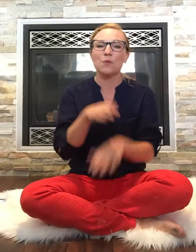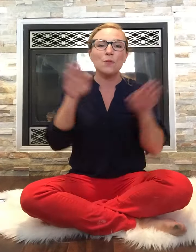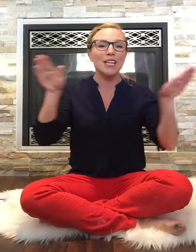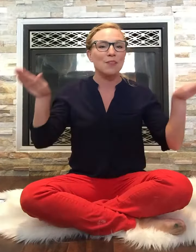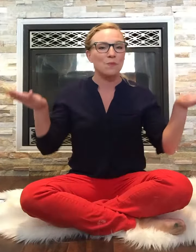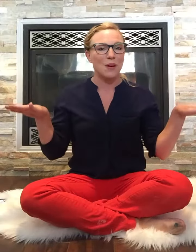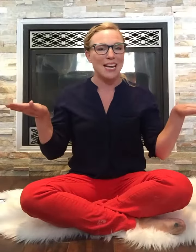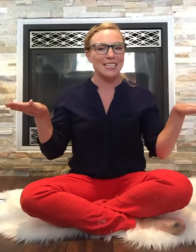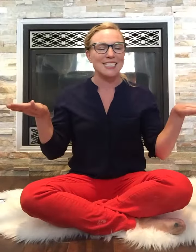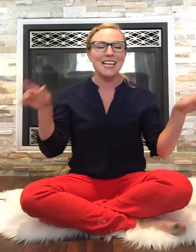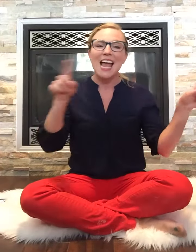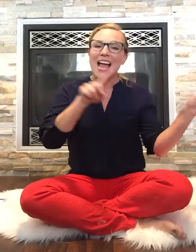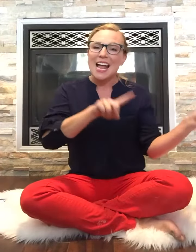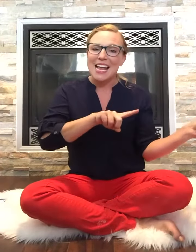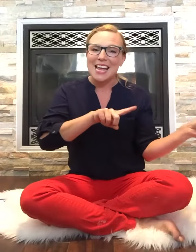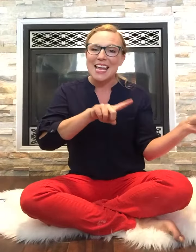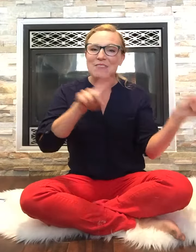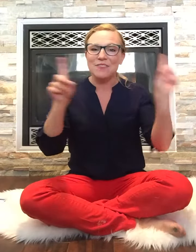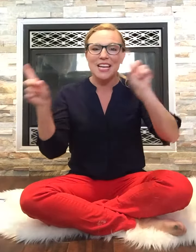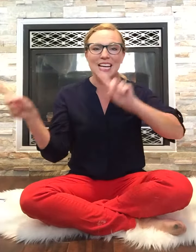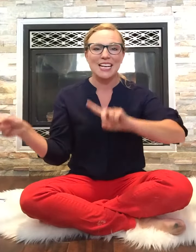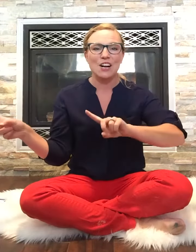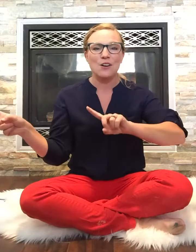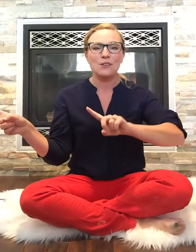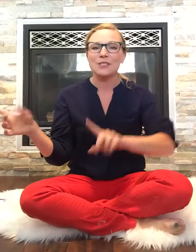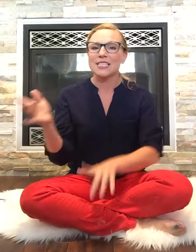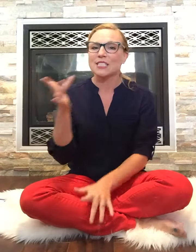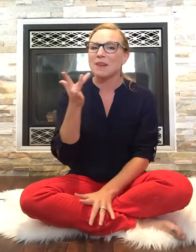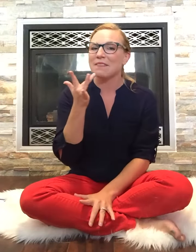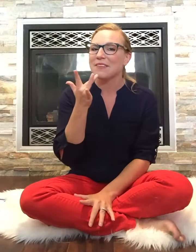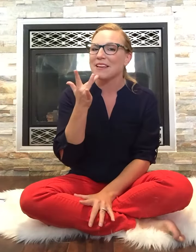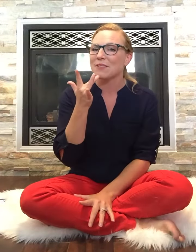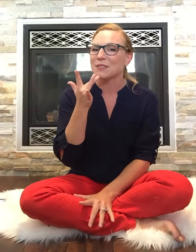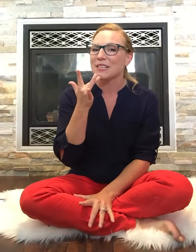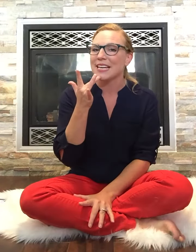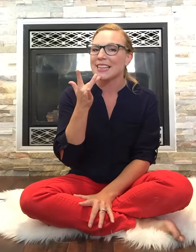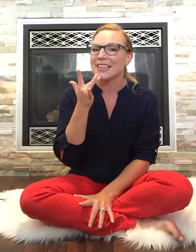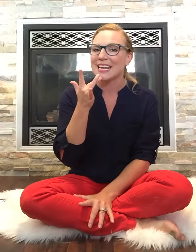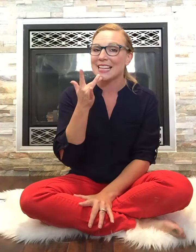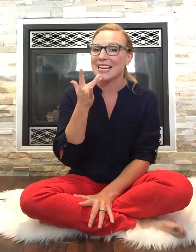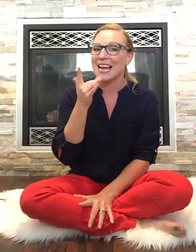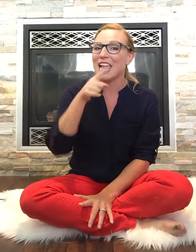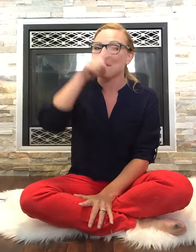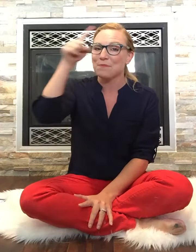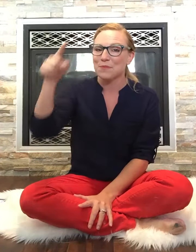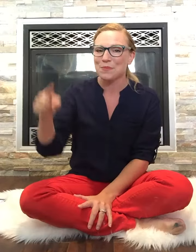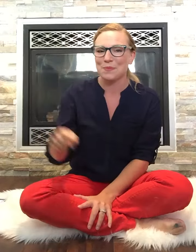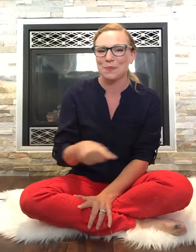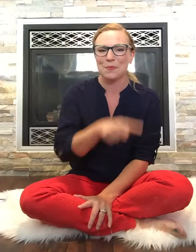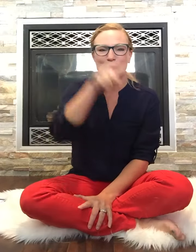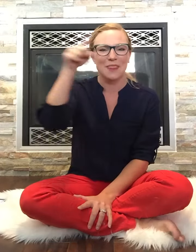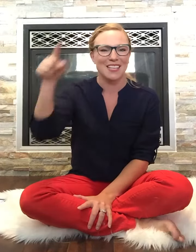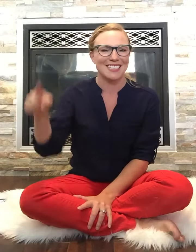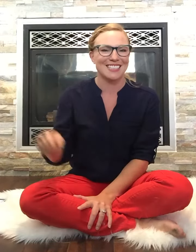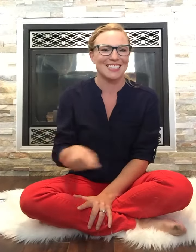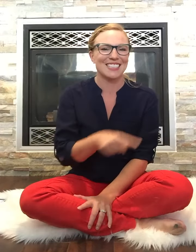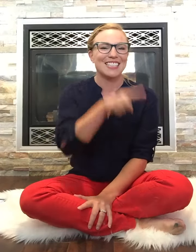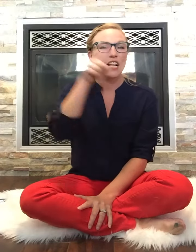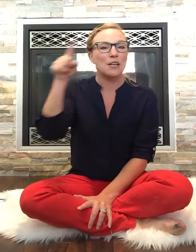with the wings if it goes it's my favorite thing and again wheel's going round